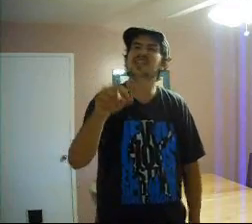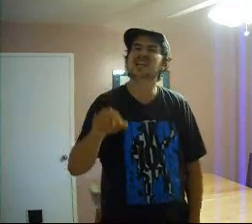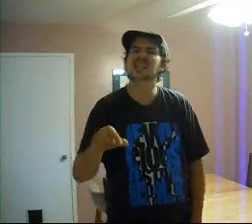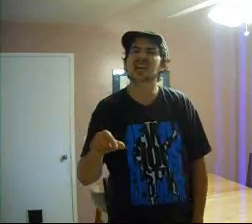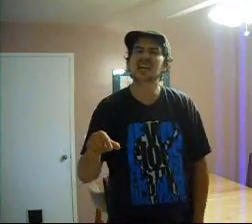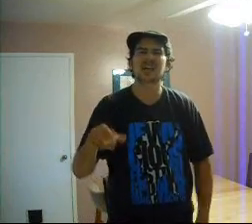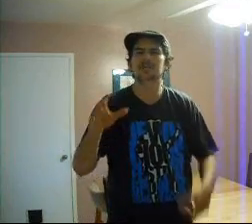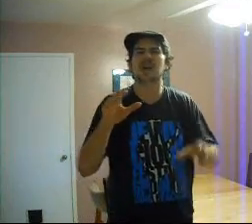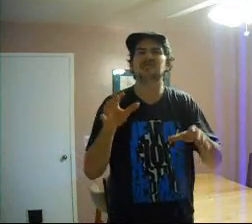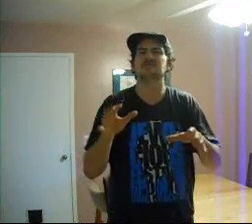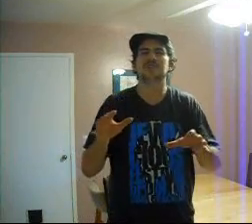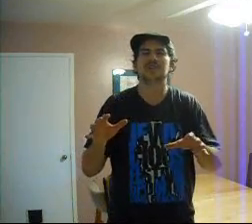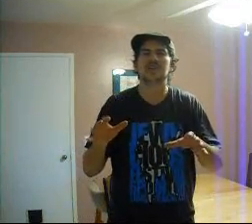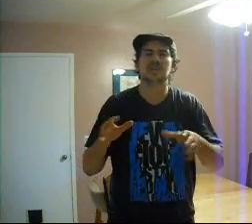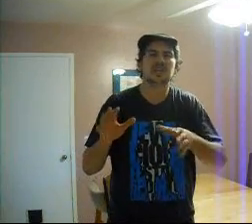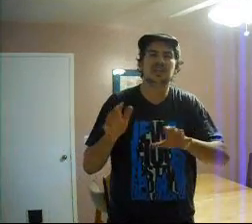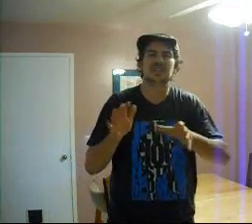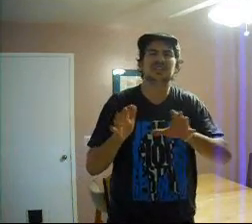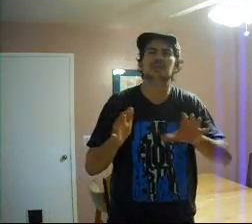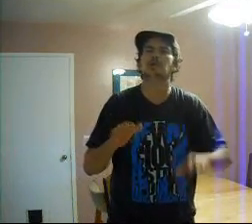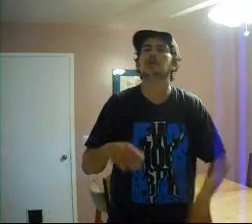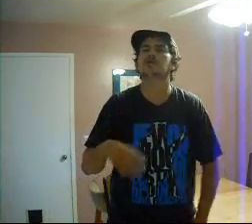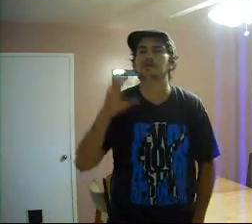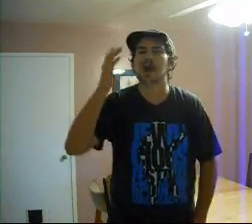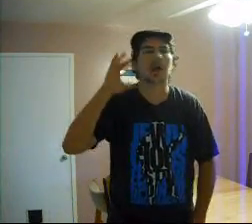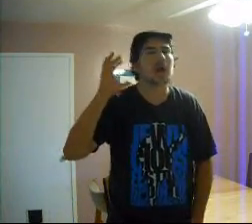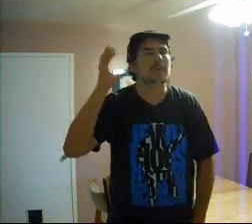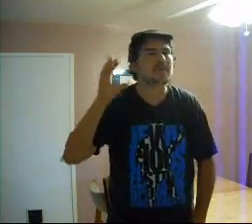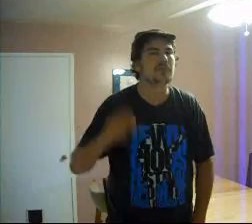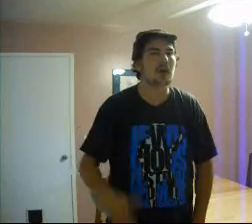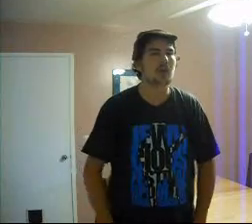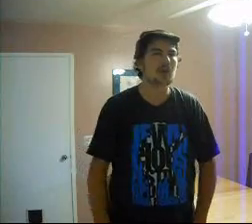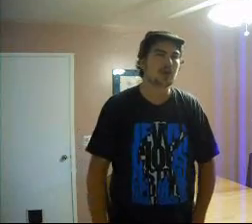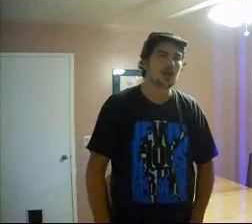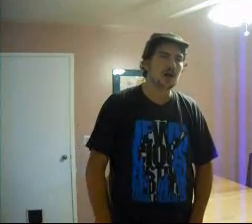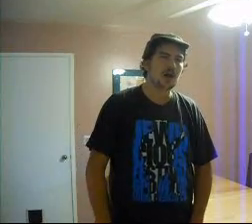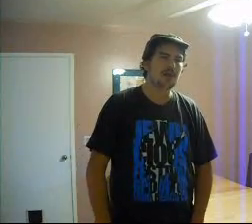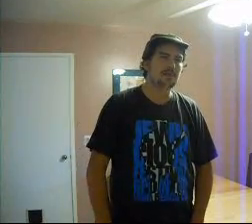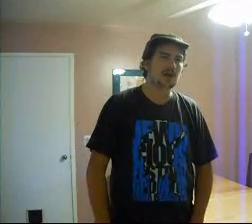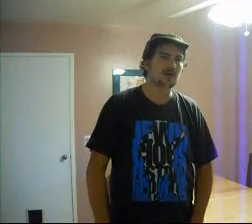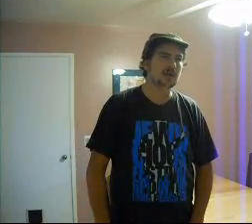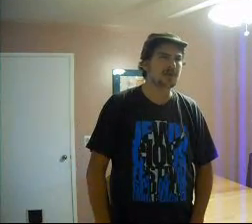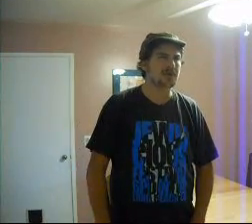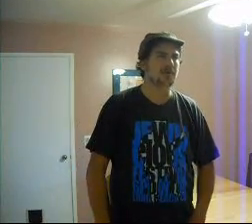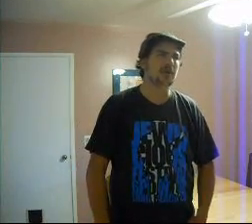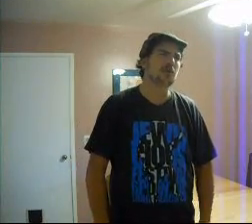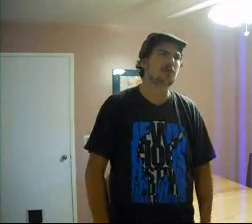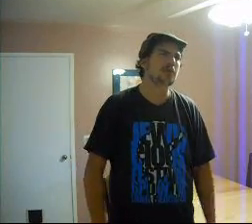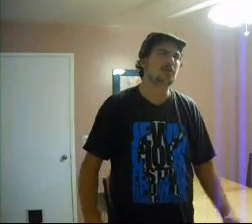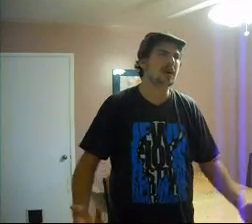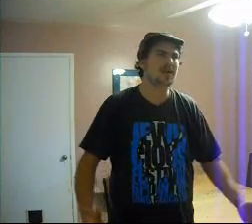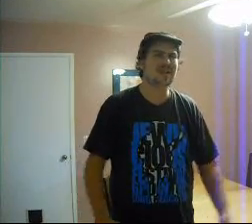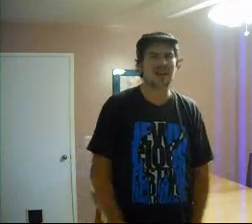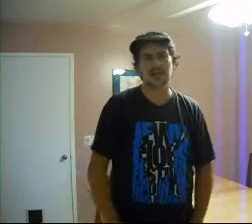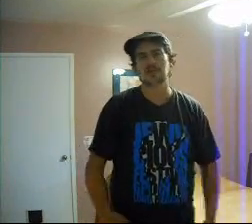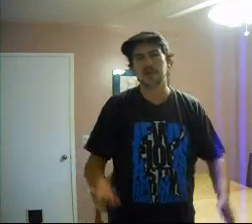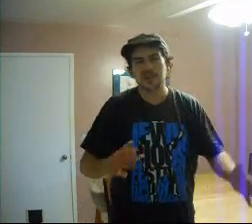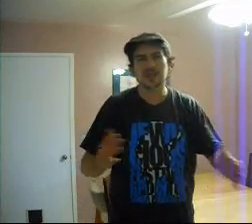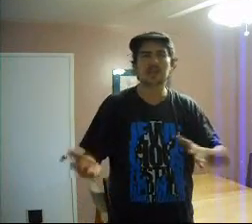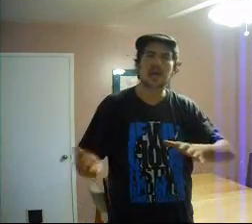leaning. It bothers me. It like doesn't work for my uh. My flow. Um. You know. Some things are like super quick. Like Halalukas. I say on